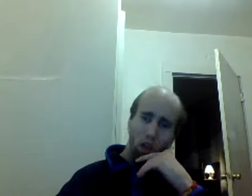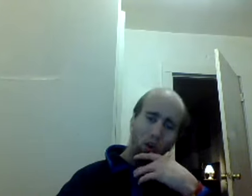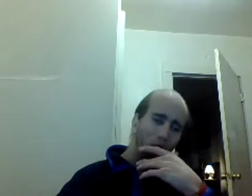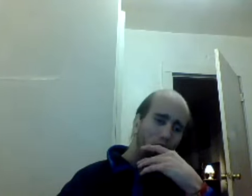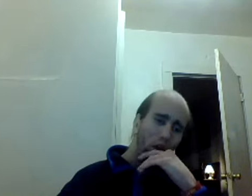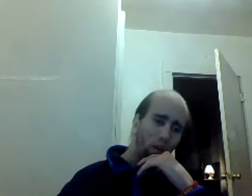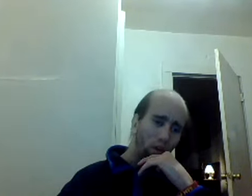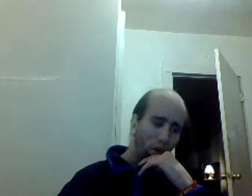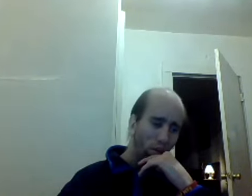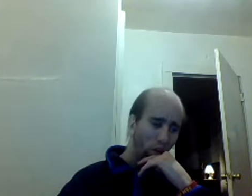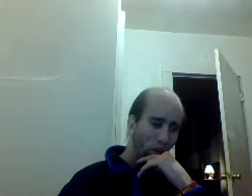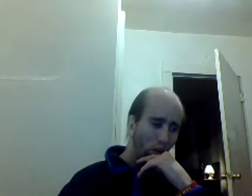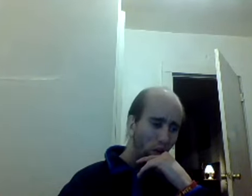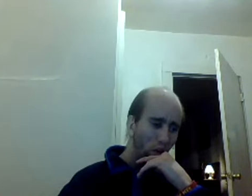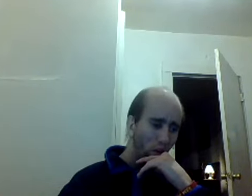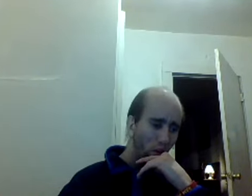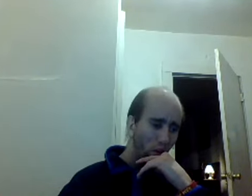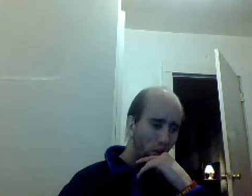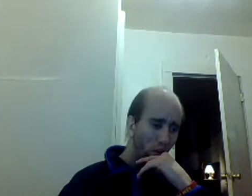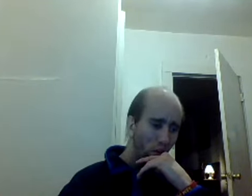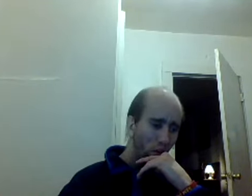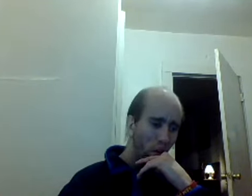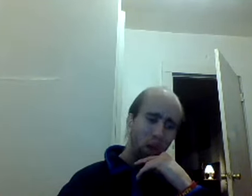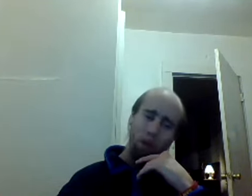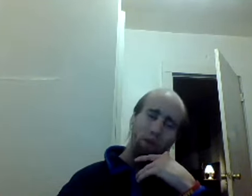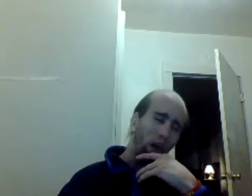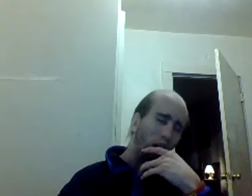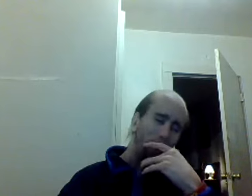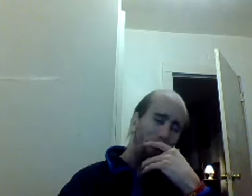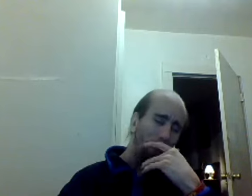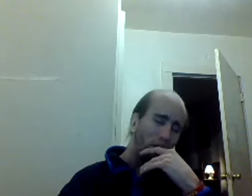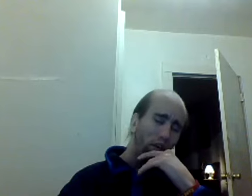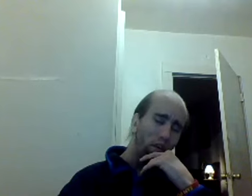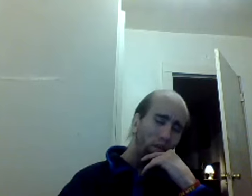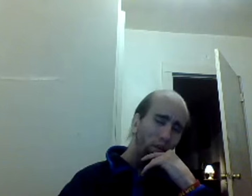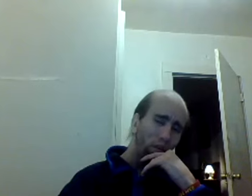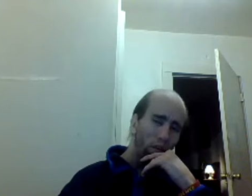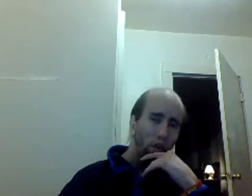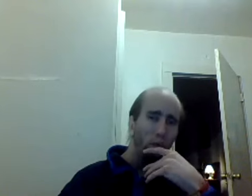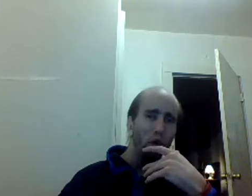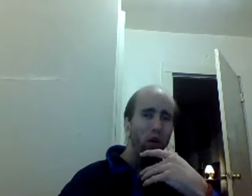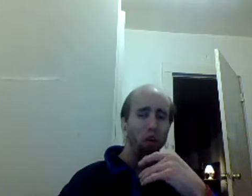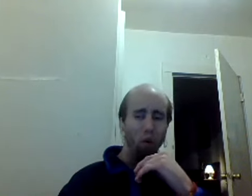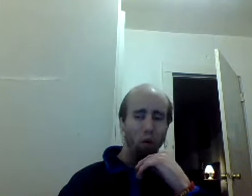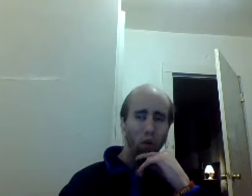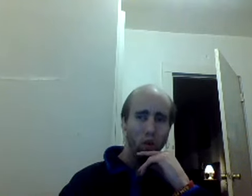now let me tell you something you got talent you really do